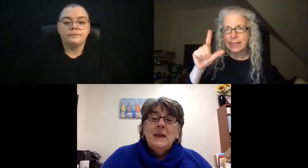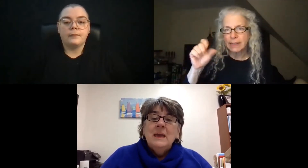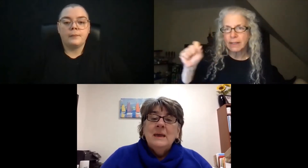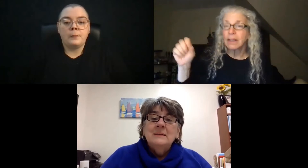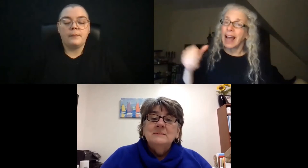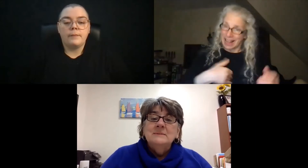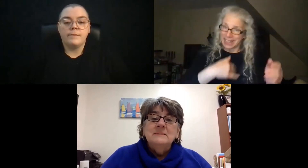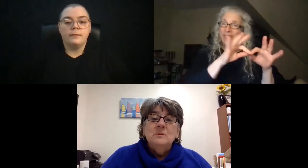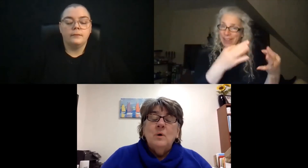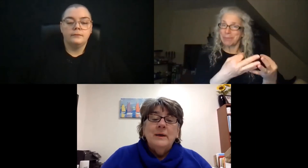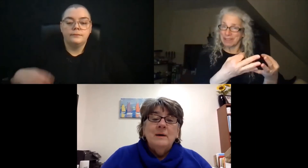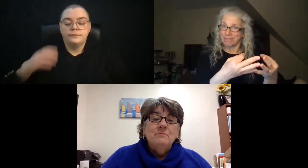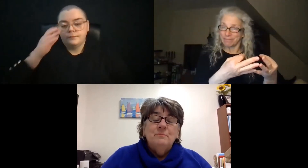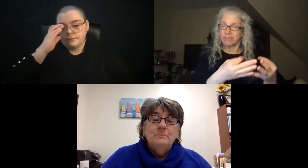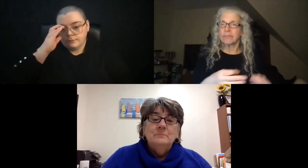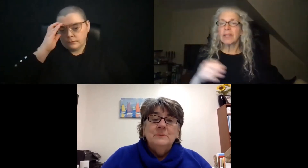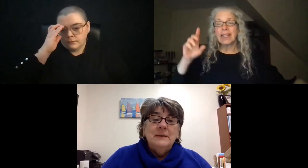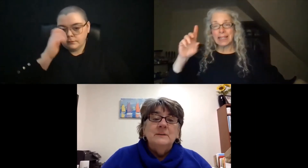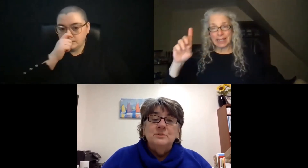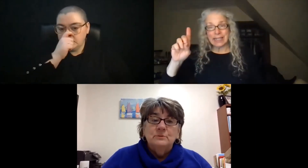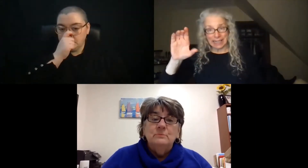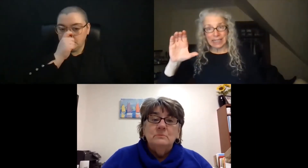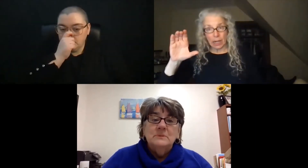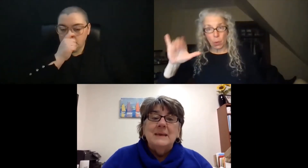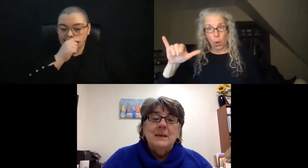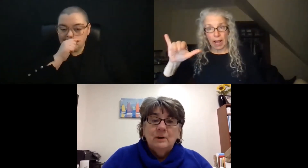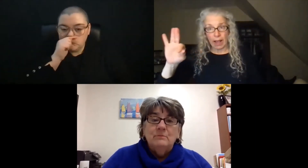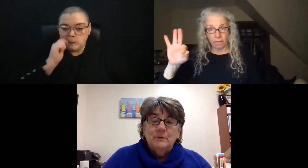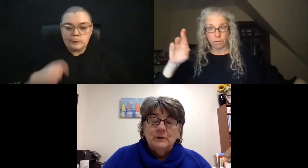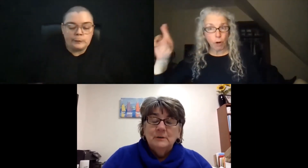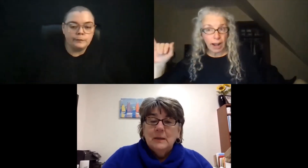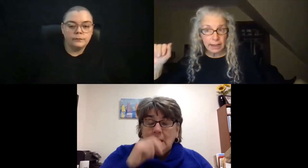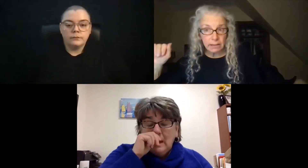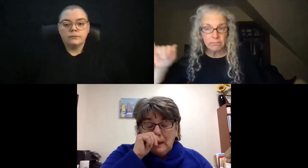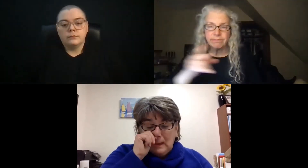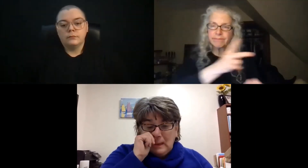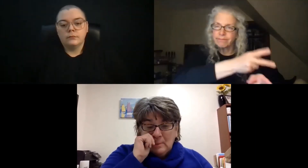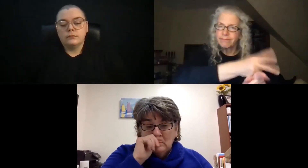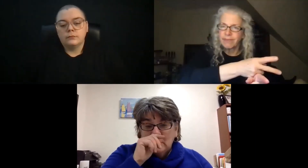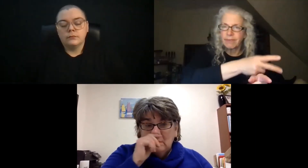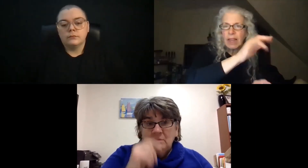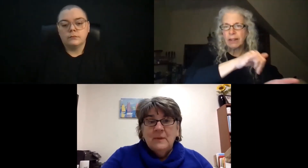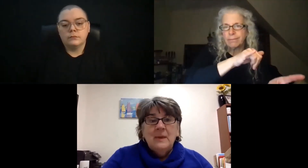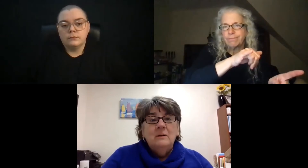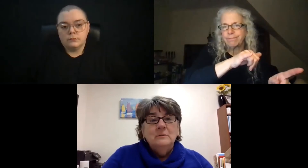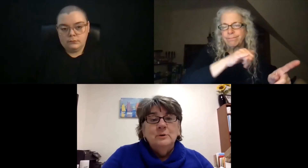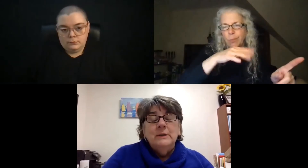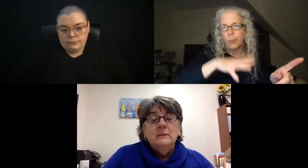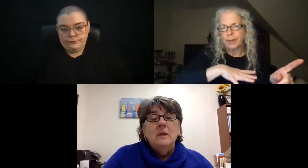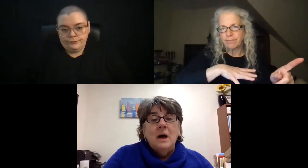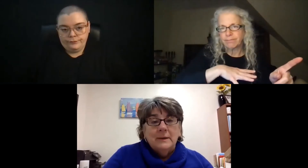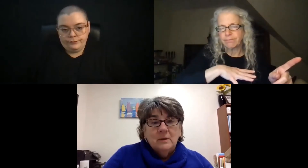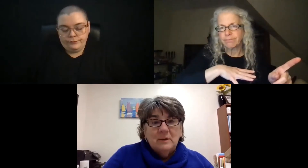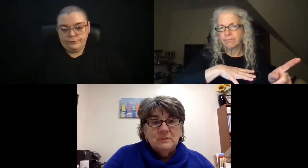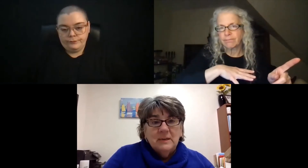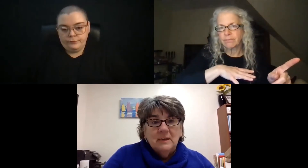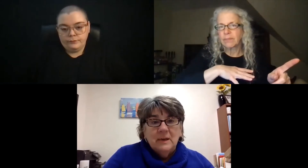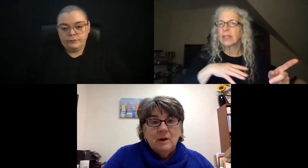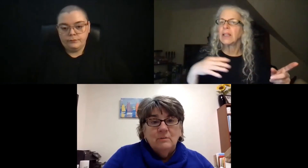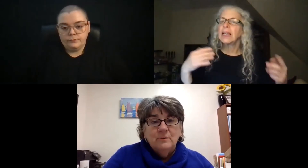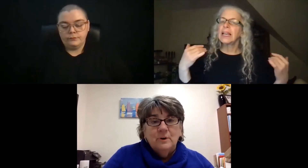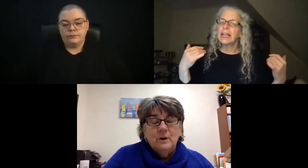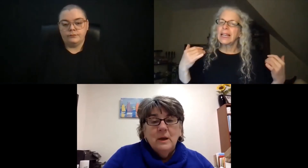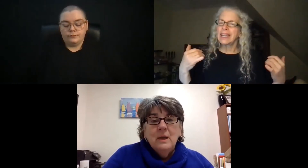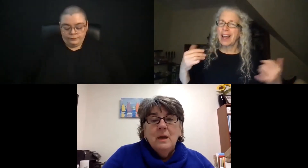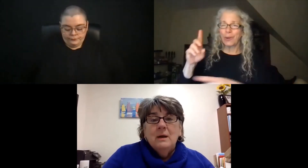and DCYF needed to take care of her. They are learning a lot about taking